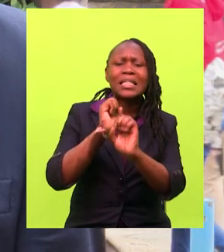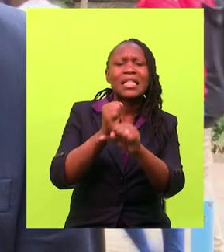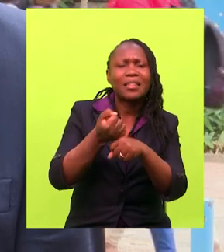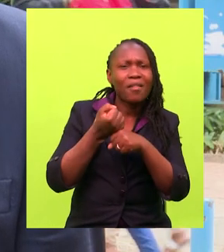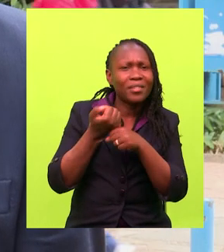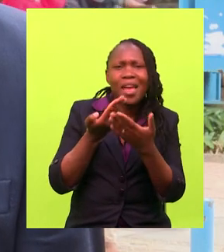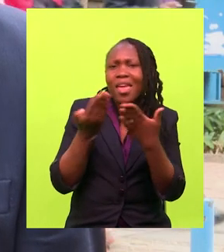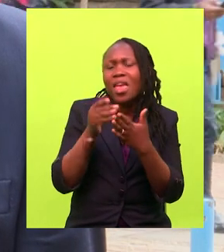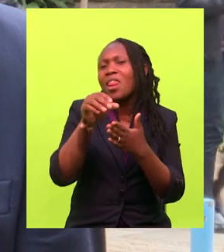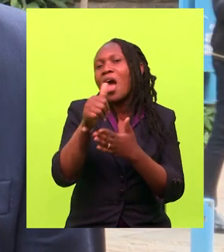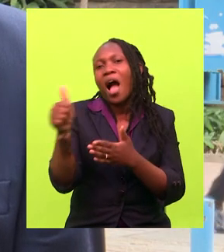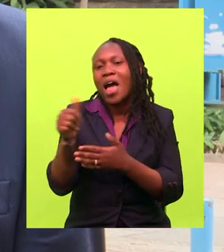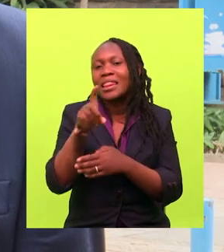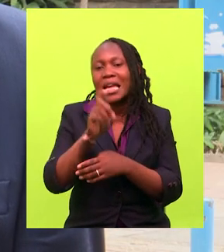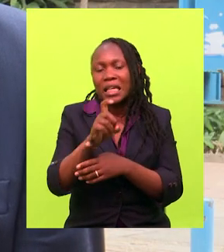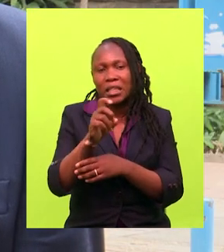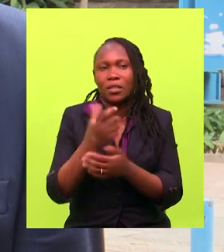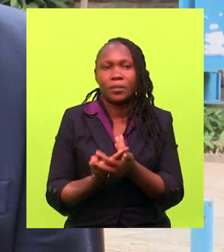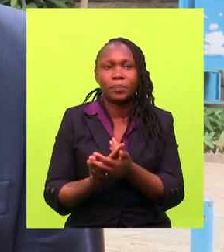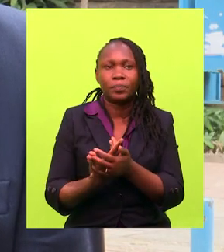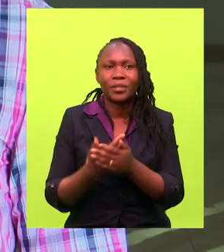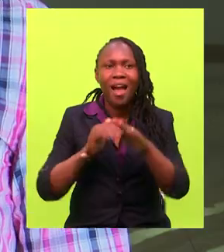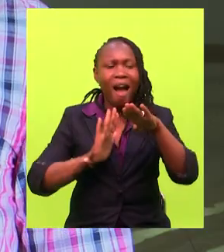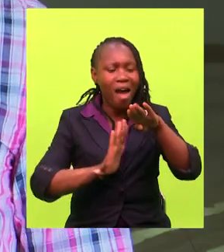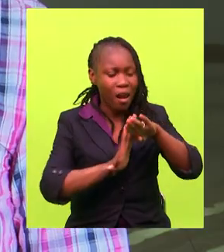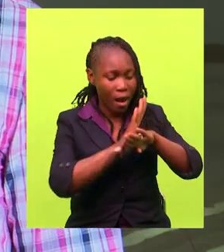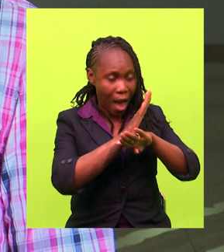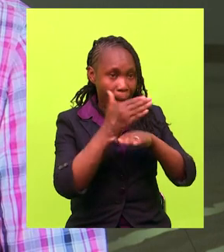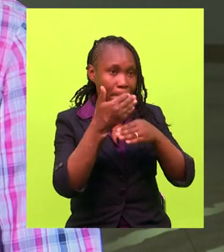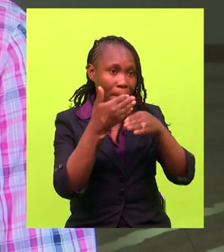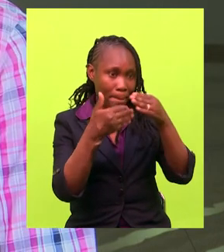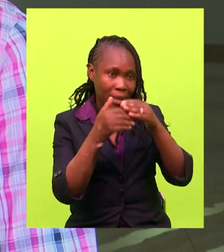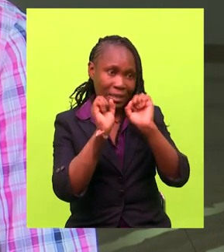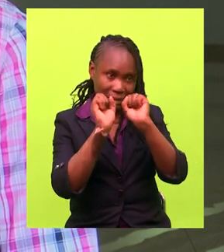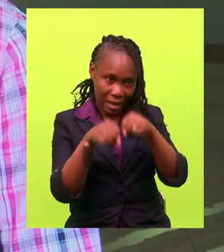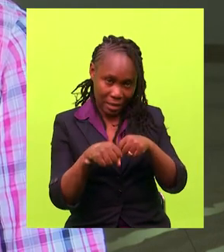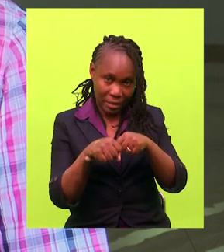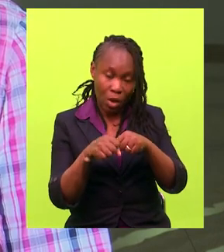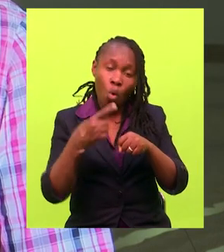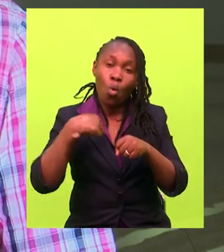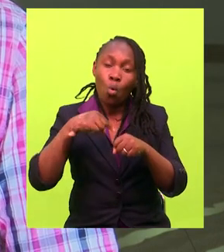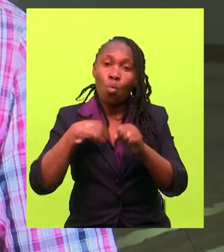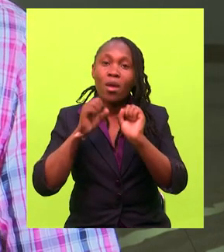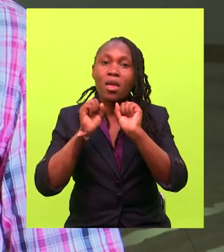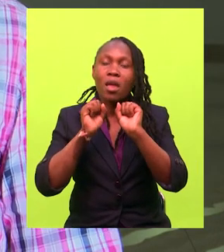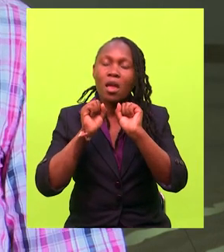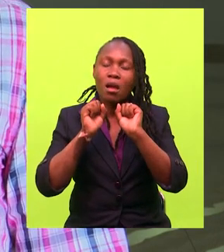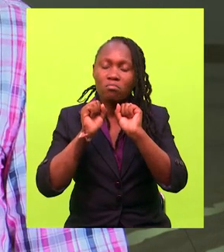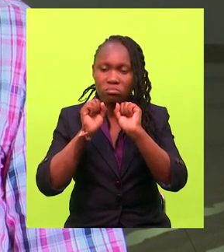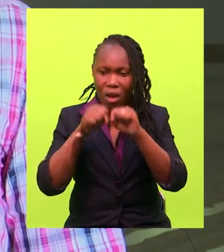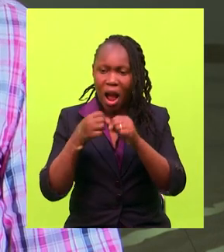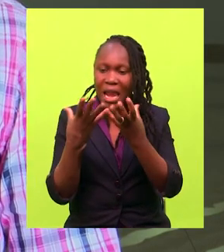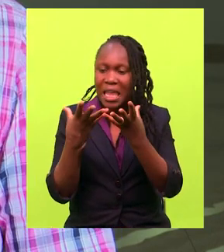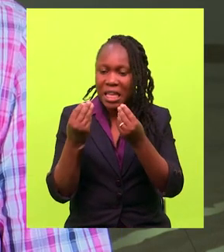safety needs and even other needs that come up. The ramps have been built. We are able to,